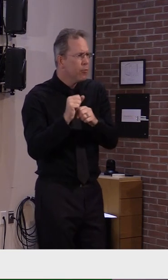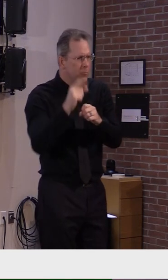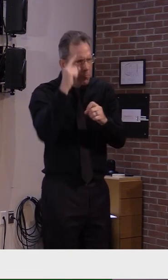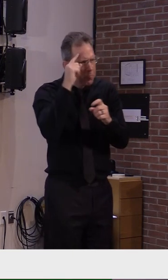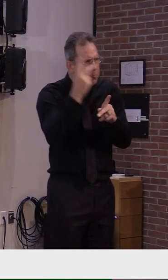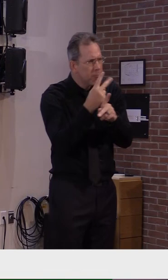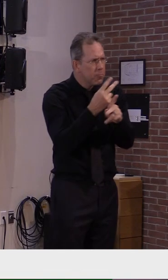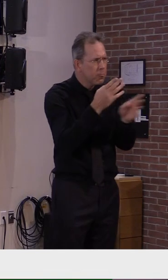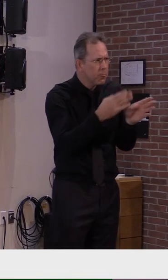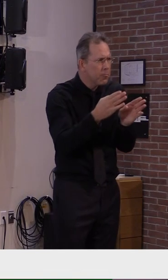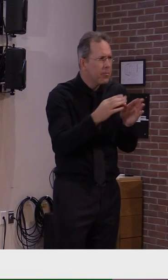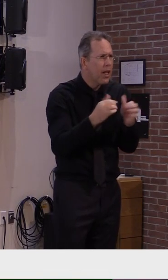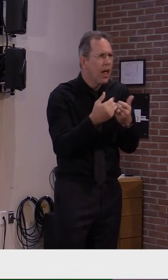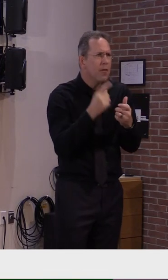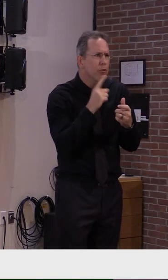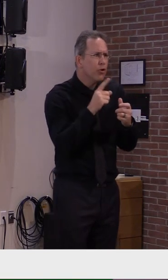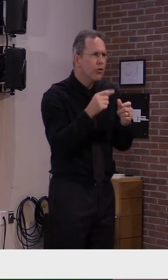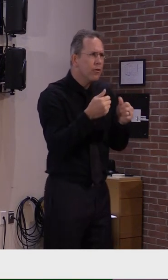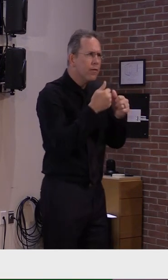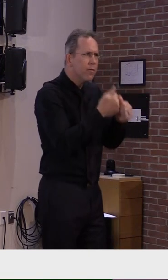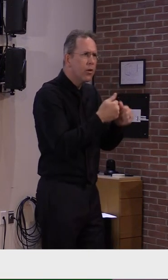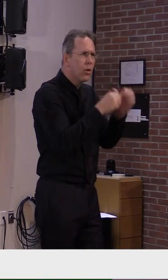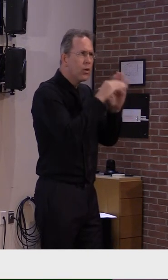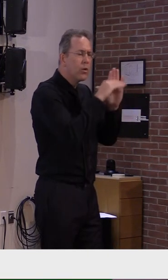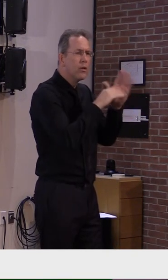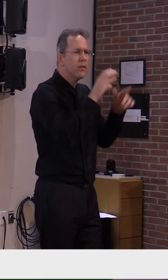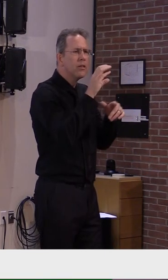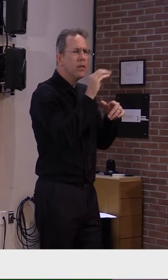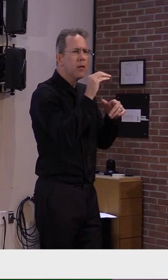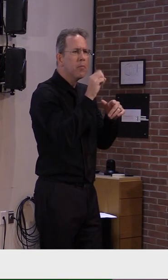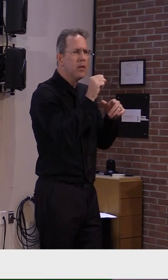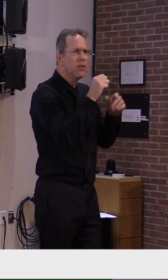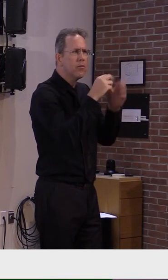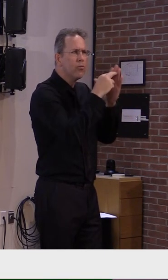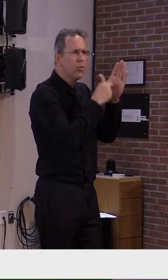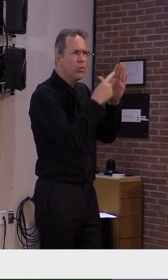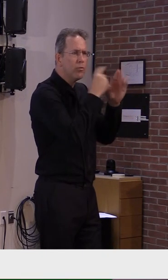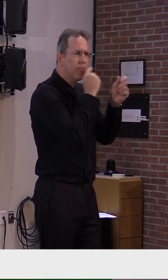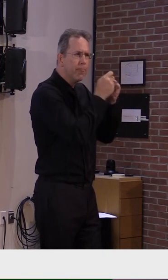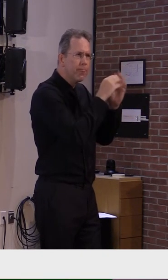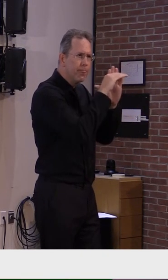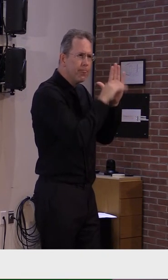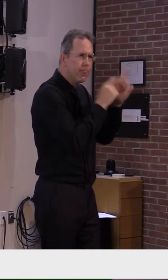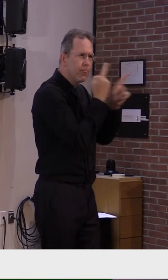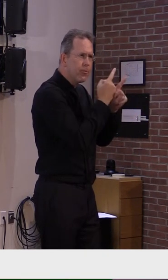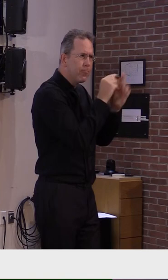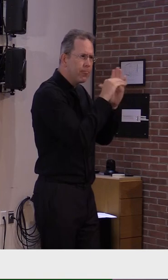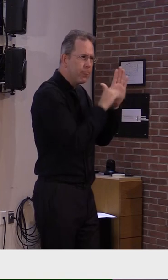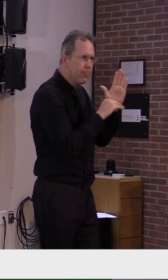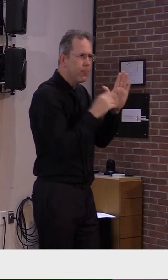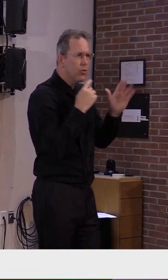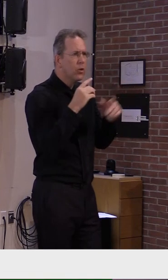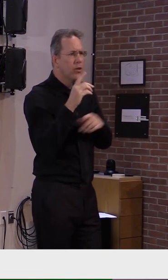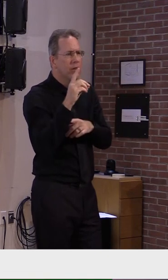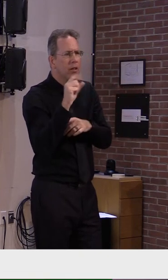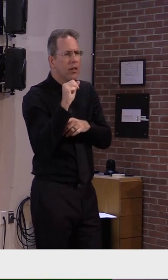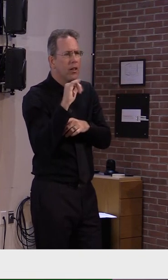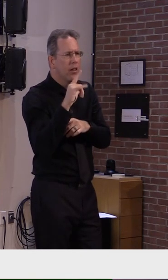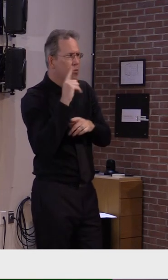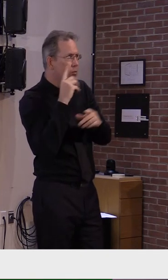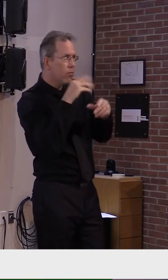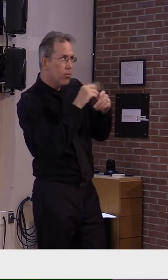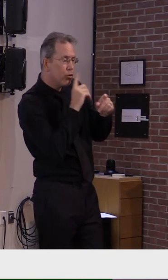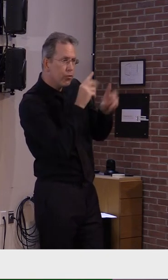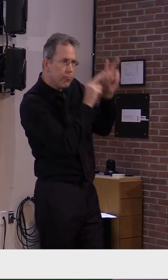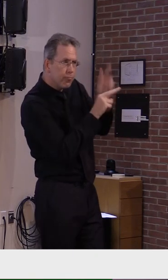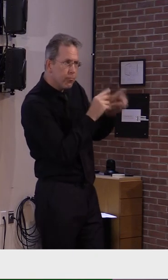within the CMS guidelines, but take as many precautions as possible in order to protect the residents